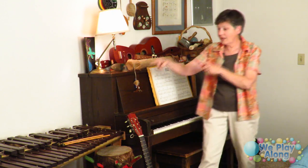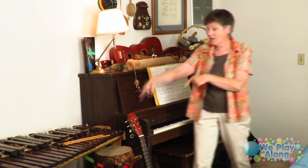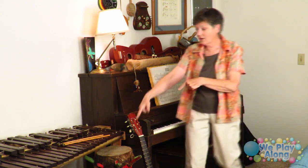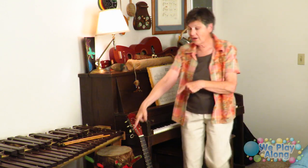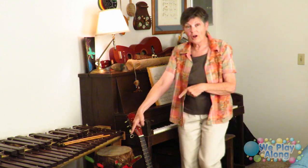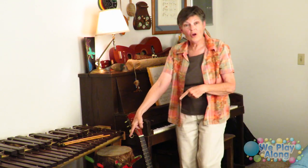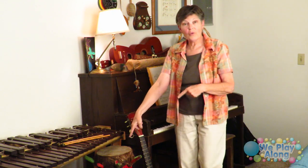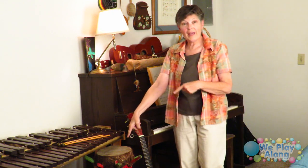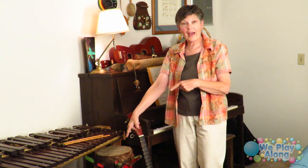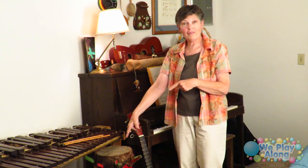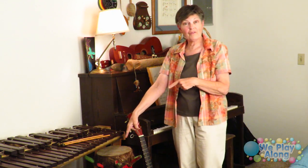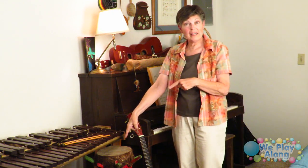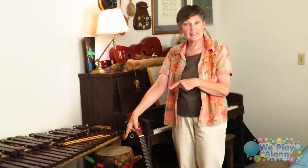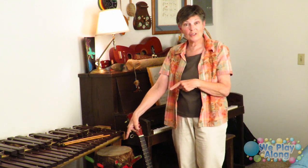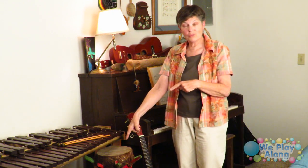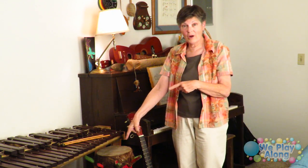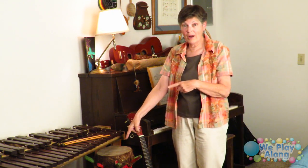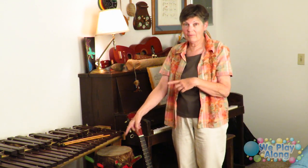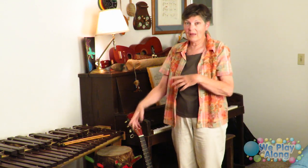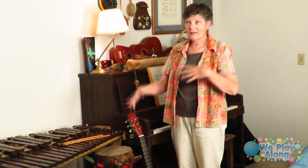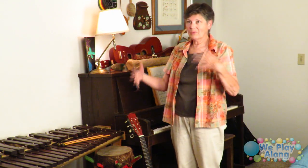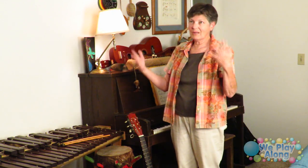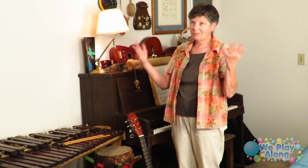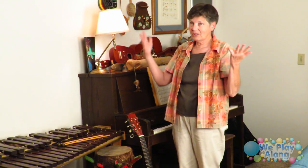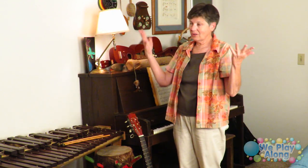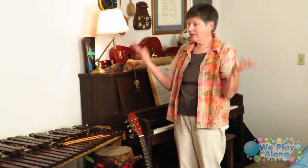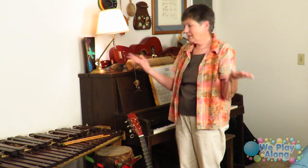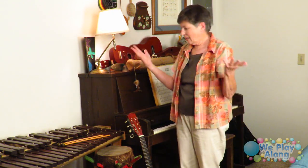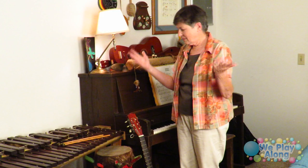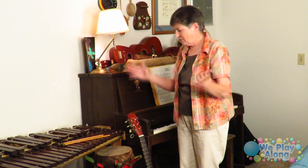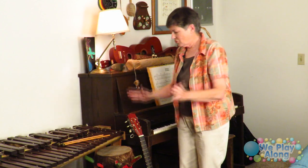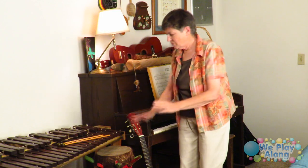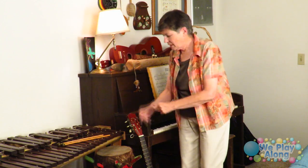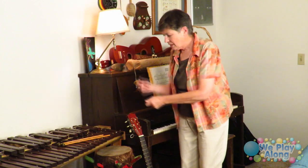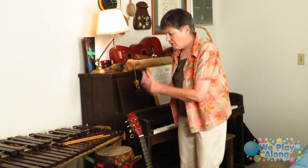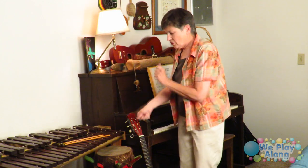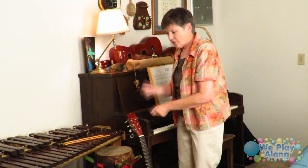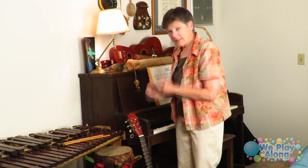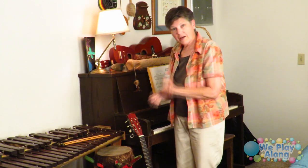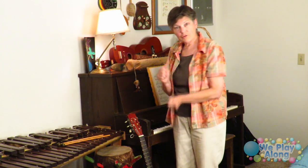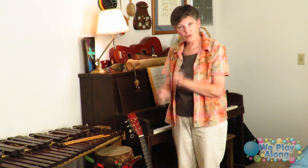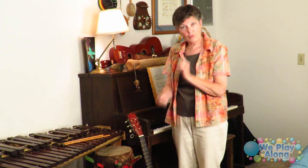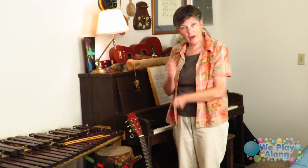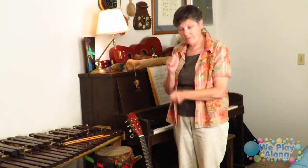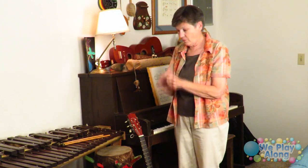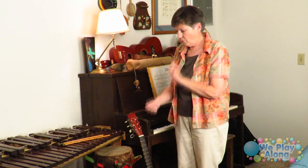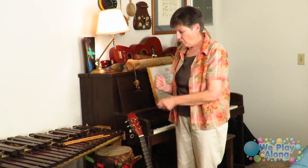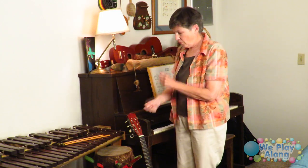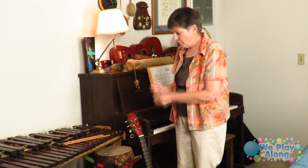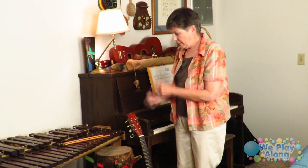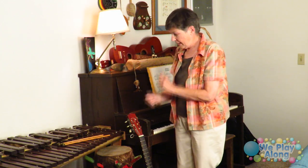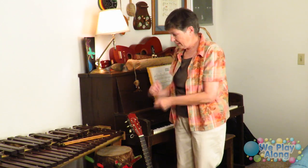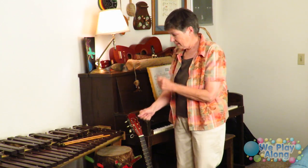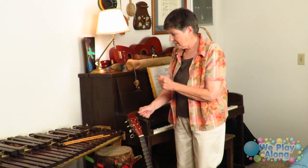here we have a fancy drum because we we do collect lots of instruments so the sign for drum would be like this